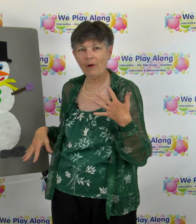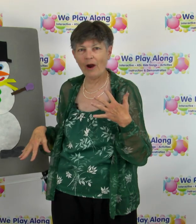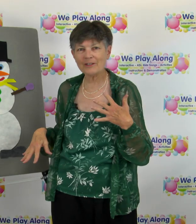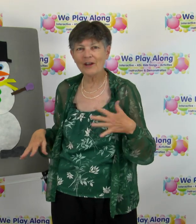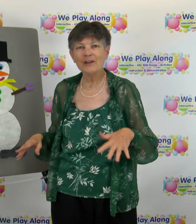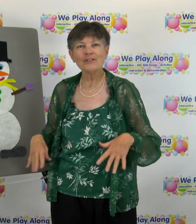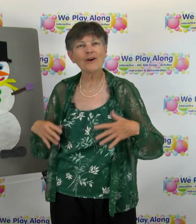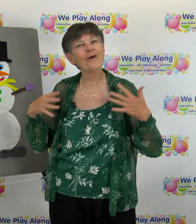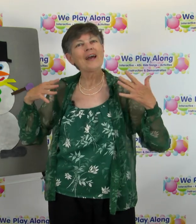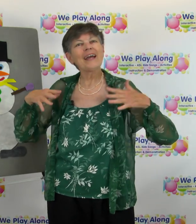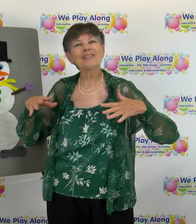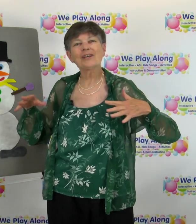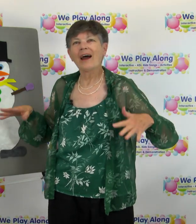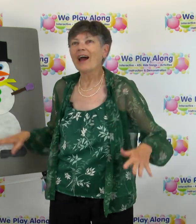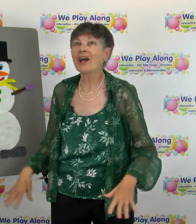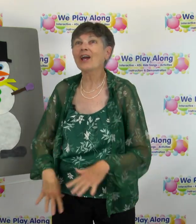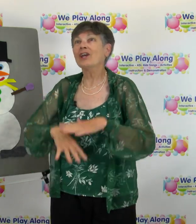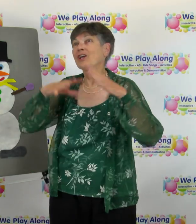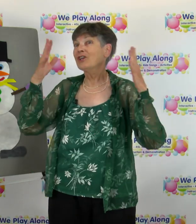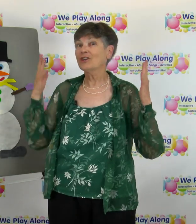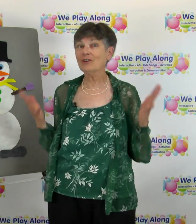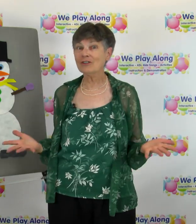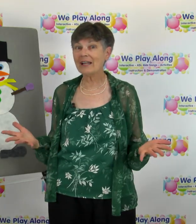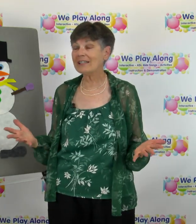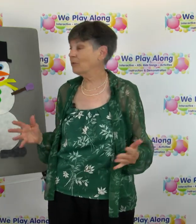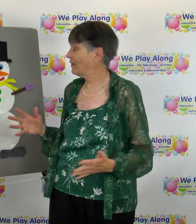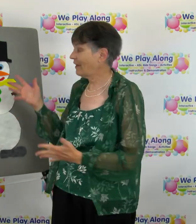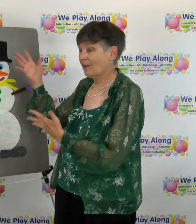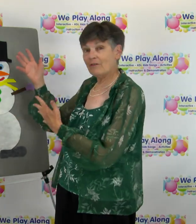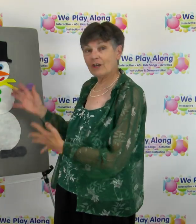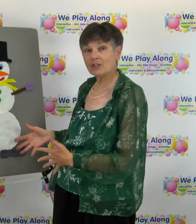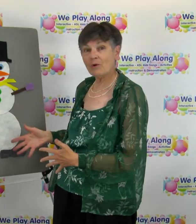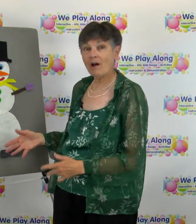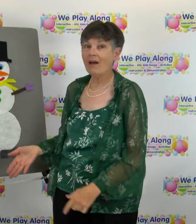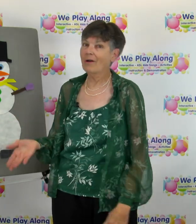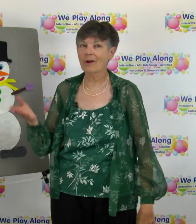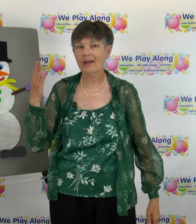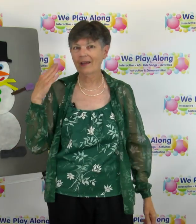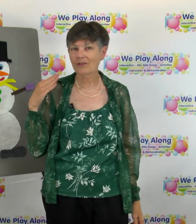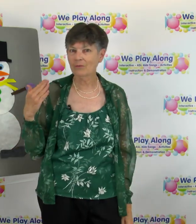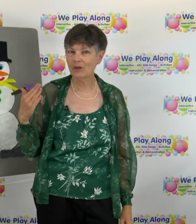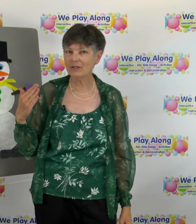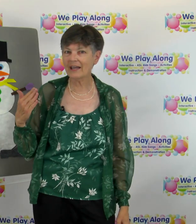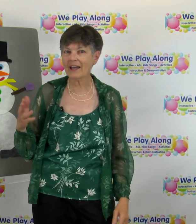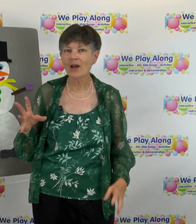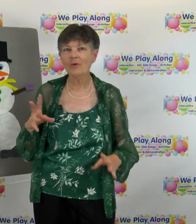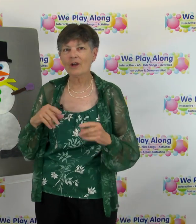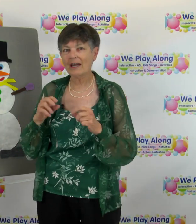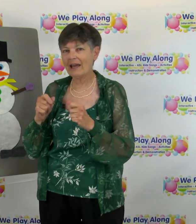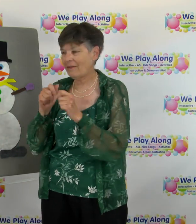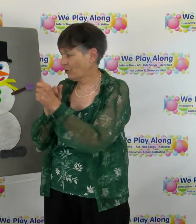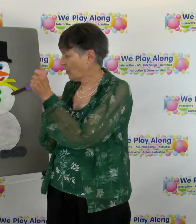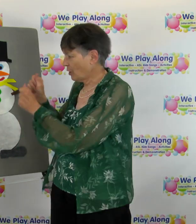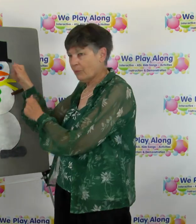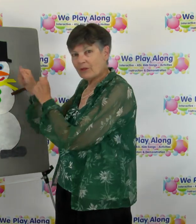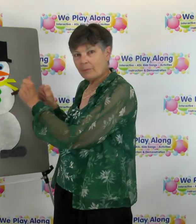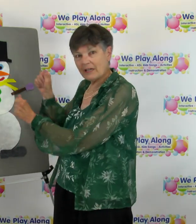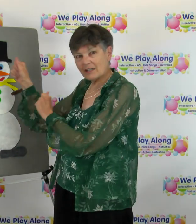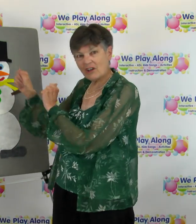parts so it's huge lesson we get the visual we're going to get the music we're going to get if they're going to put the pieces